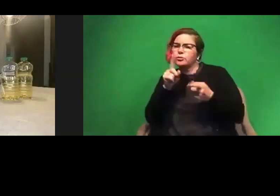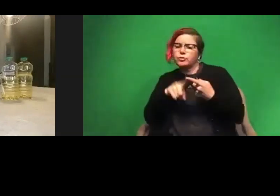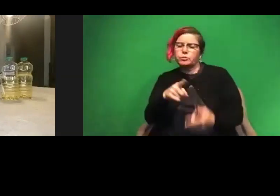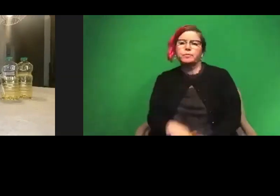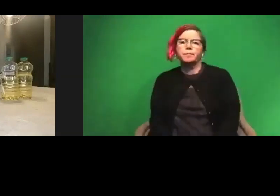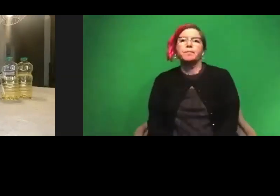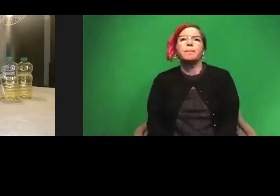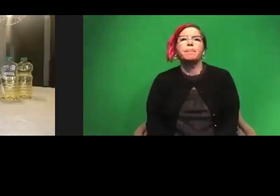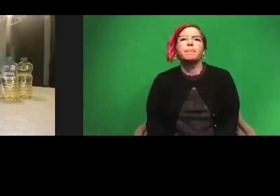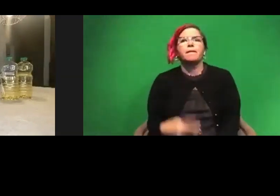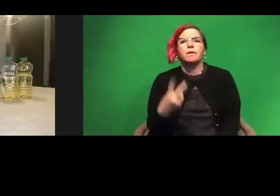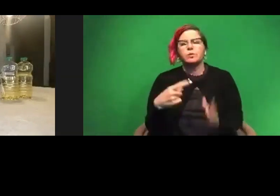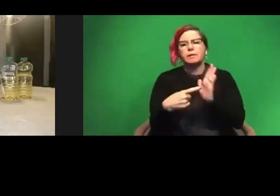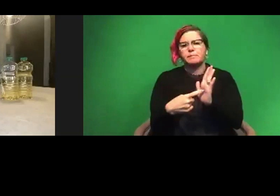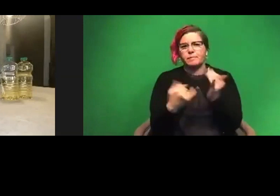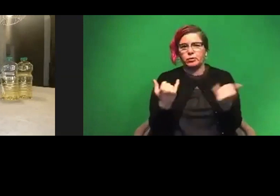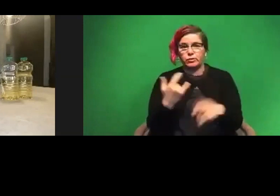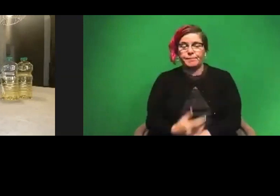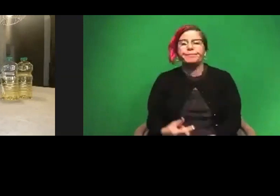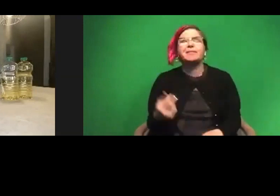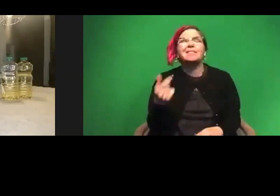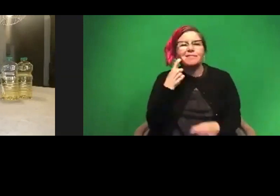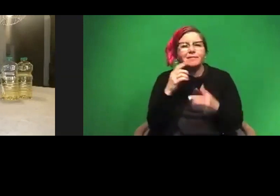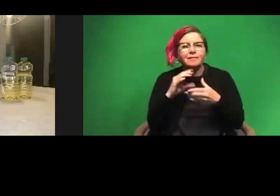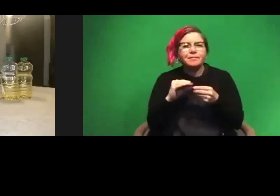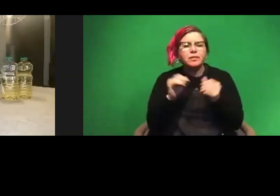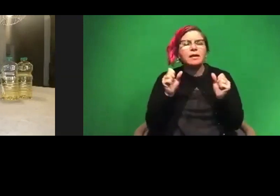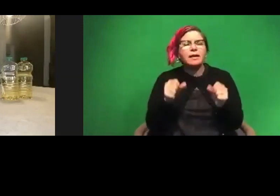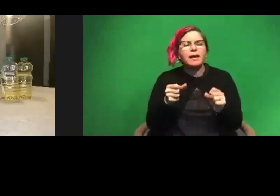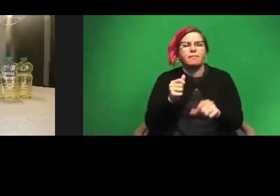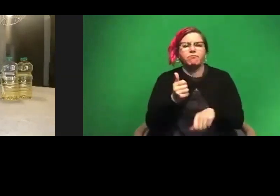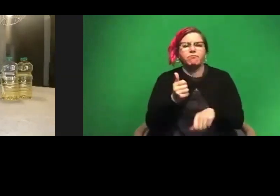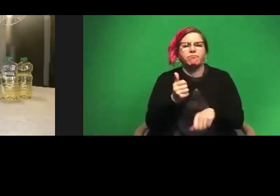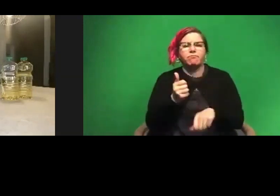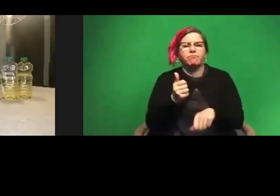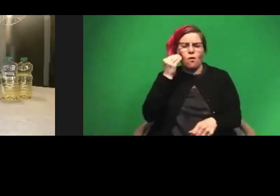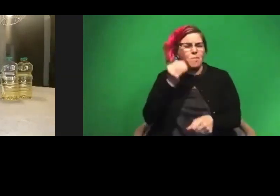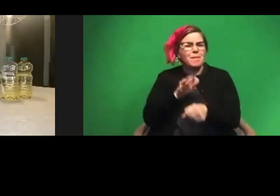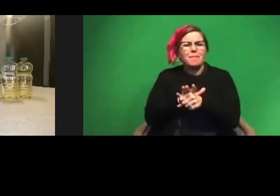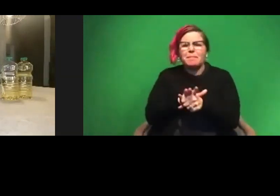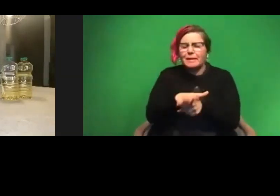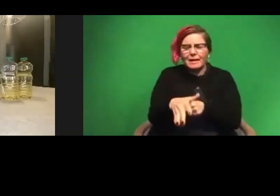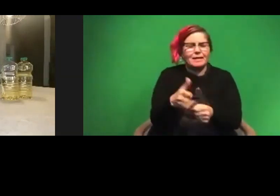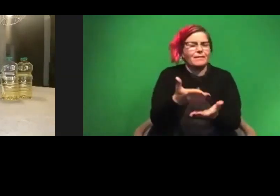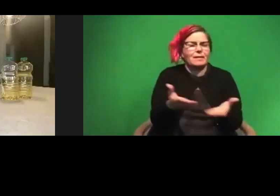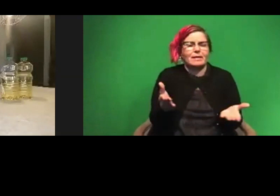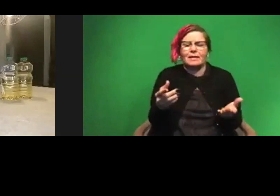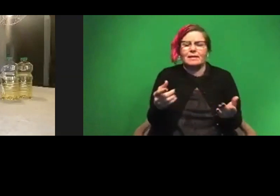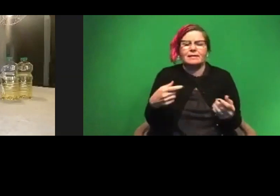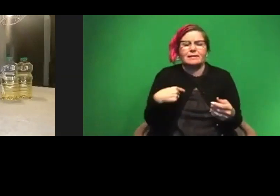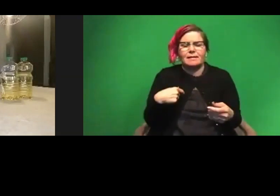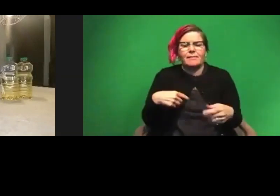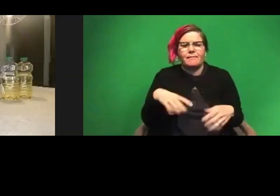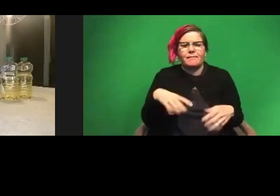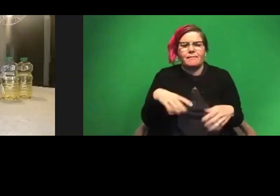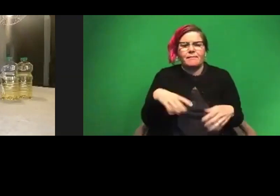experiments today. And like I said, these are things you can do from home. There's plenty more things that I am finding out for myself that I could do